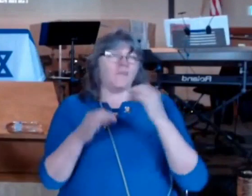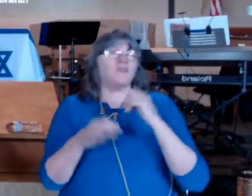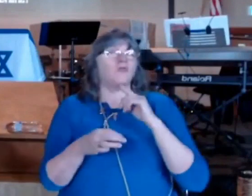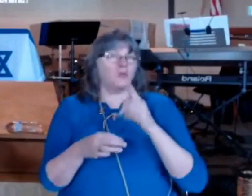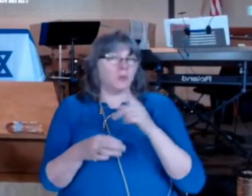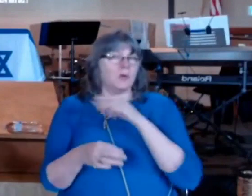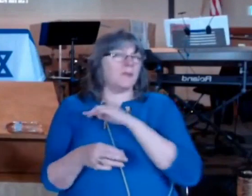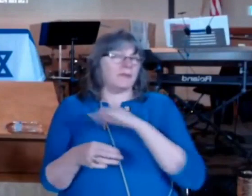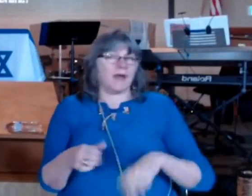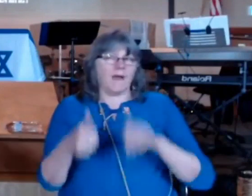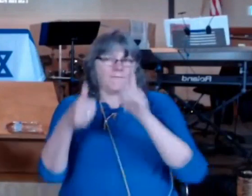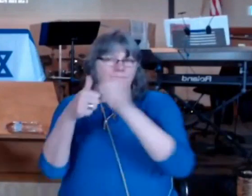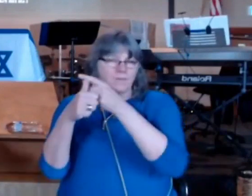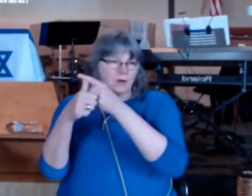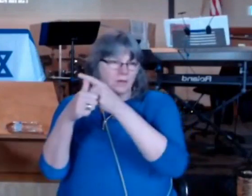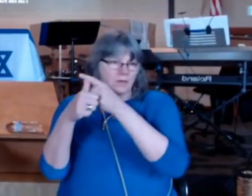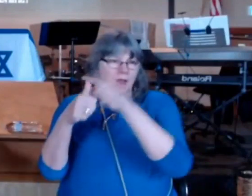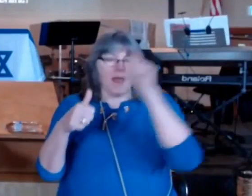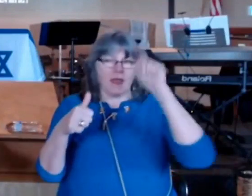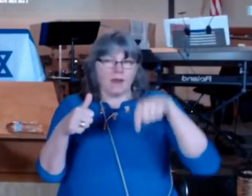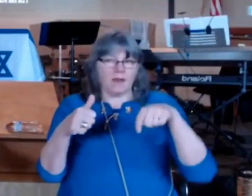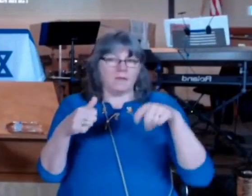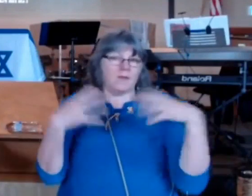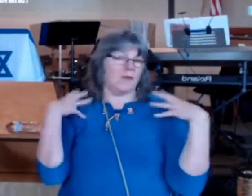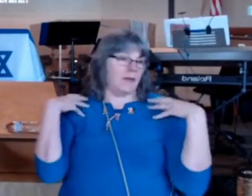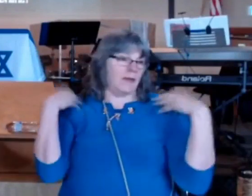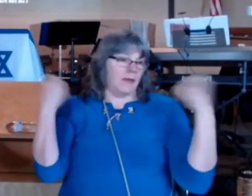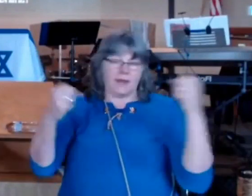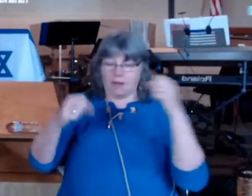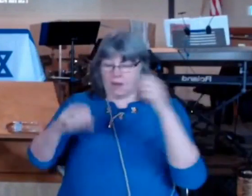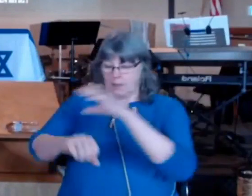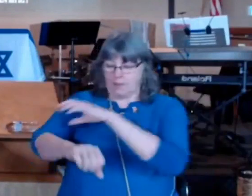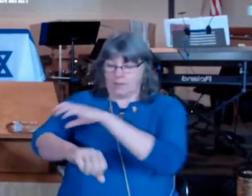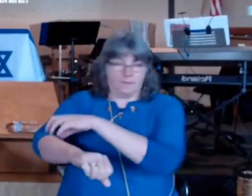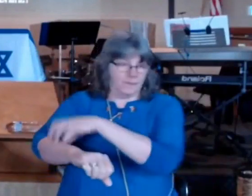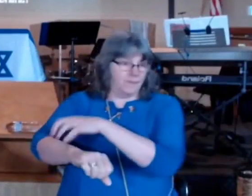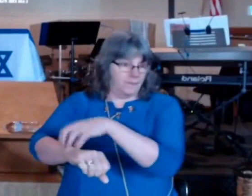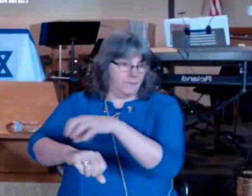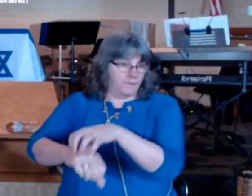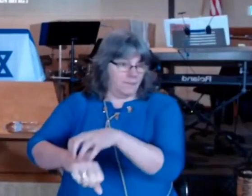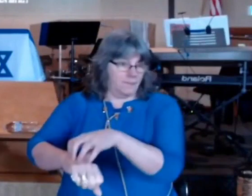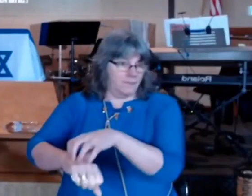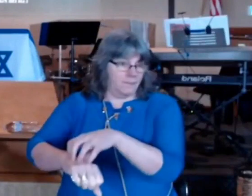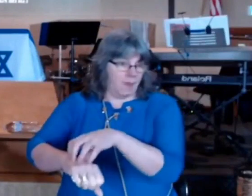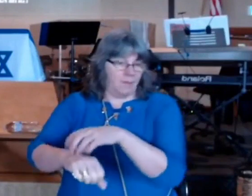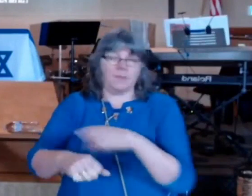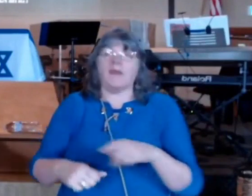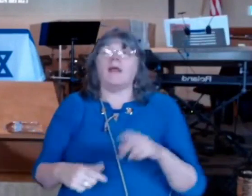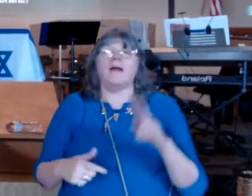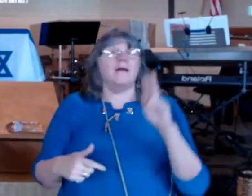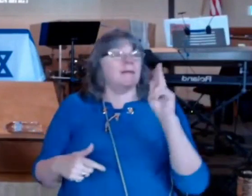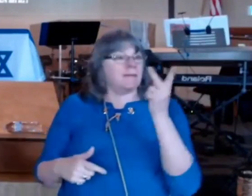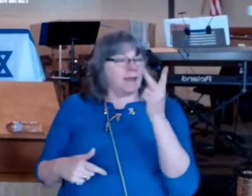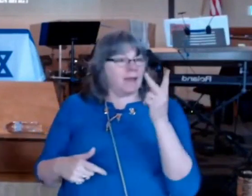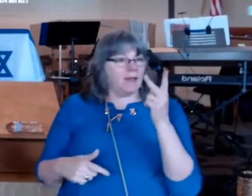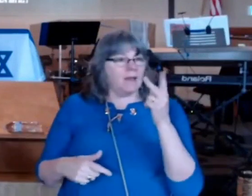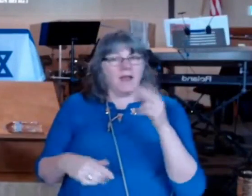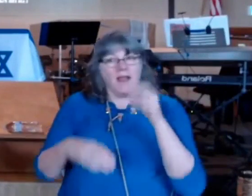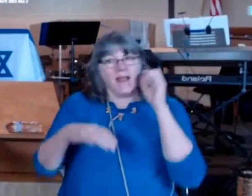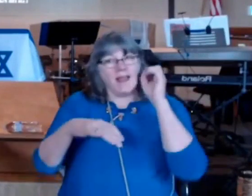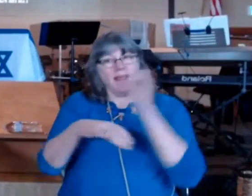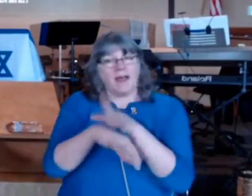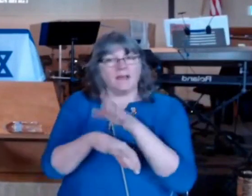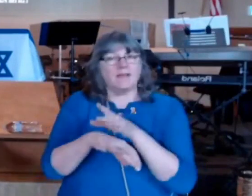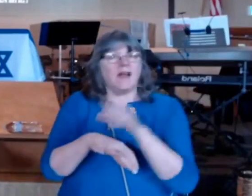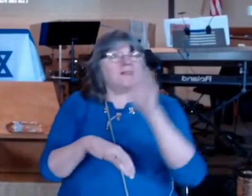second he would cast out the mute demon which we know he did third